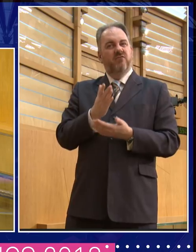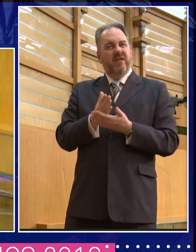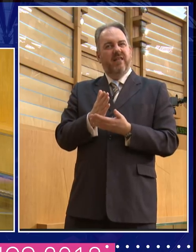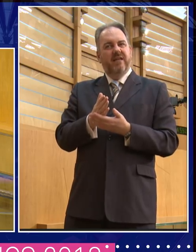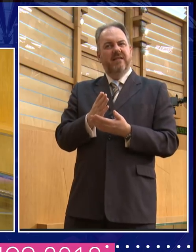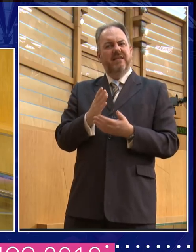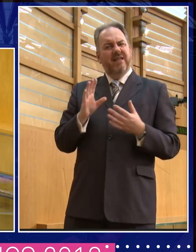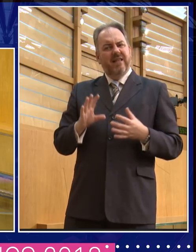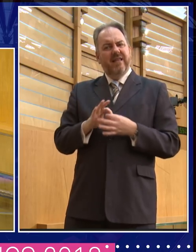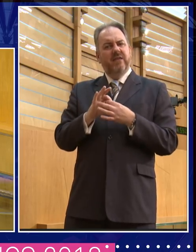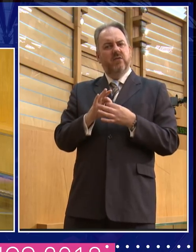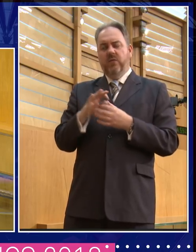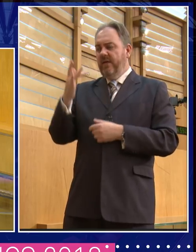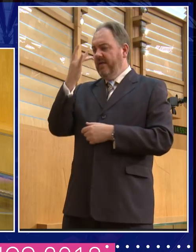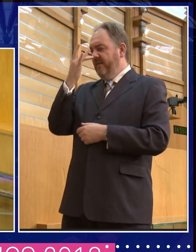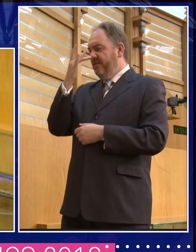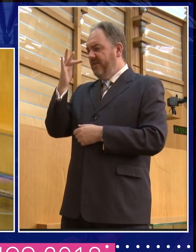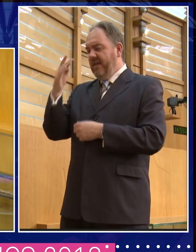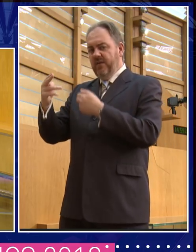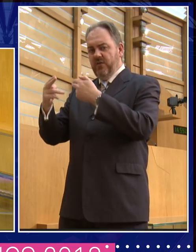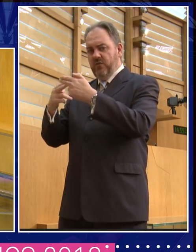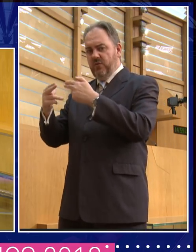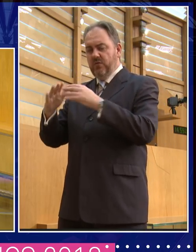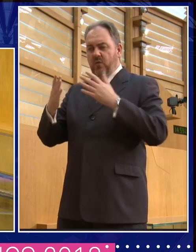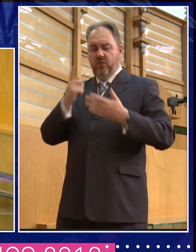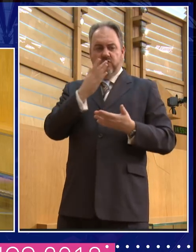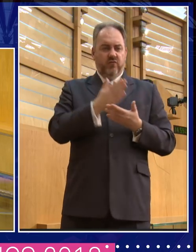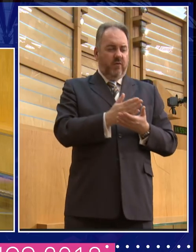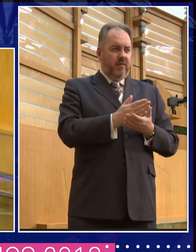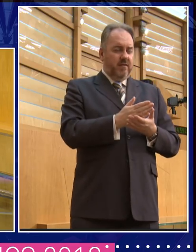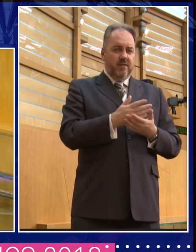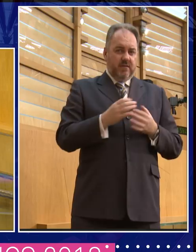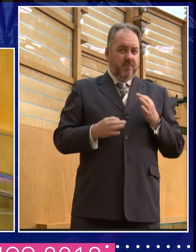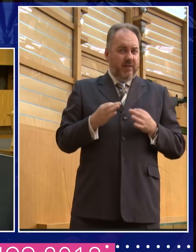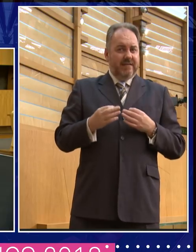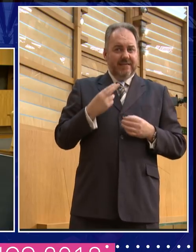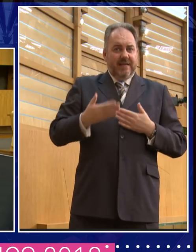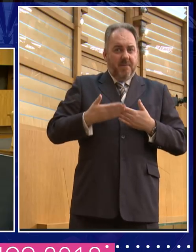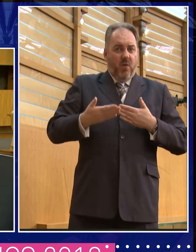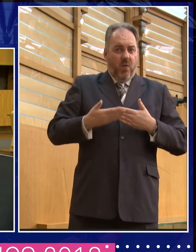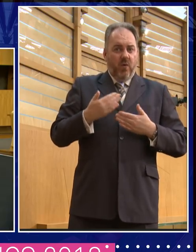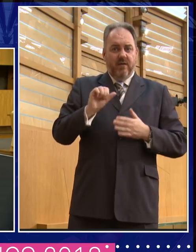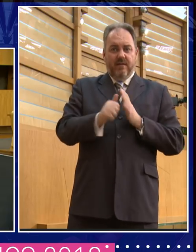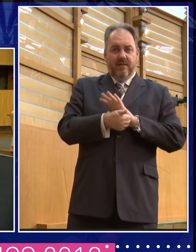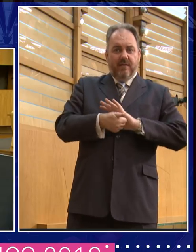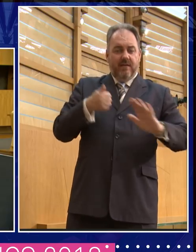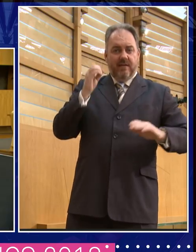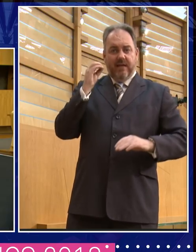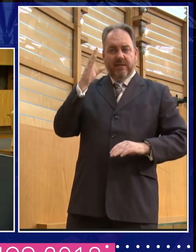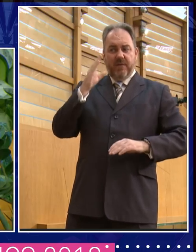you know, fake news. What is the role of the expert and do politics, does politics need more expertise? Yeah. I mean, I think that, that